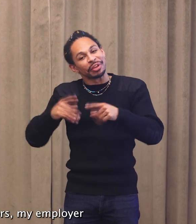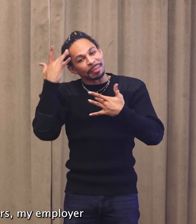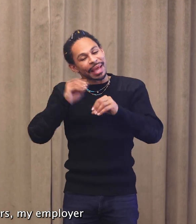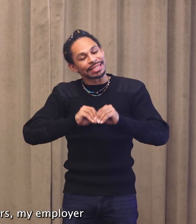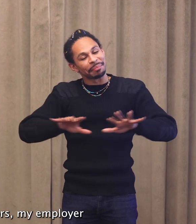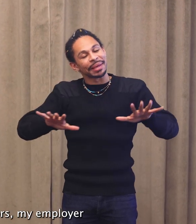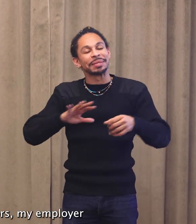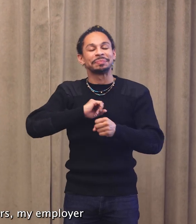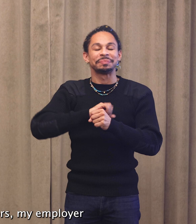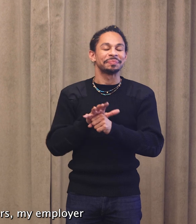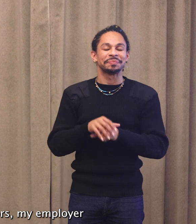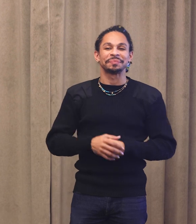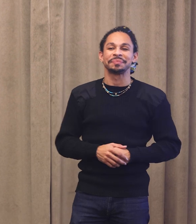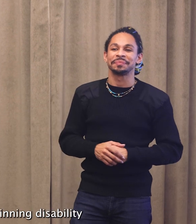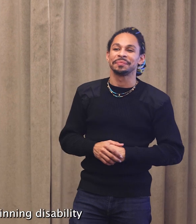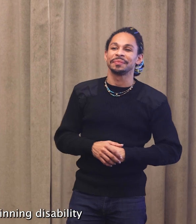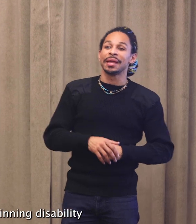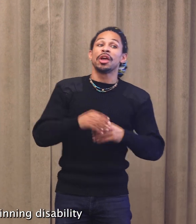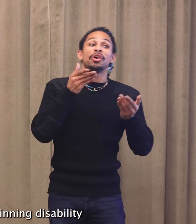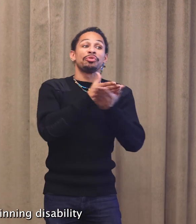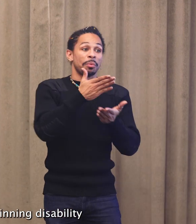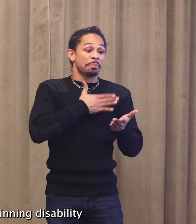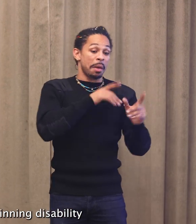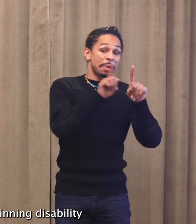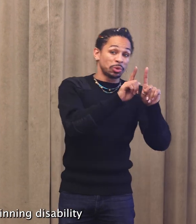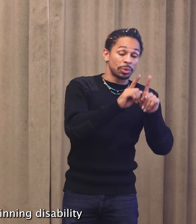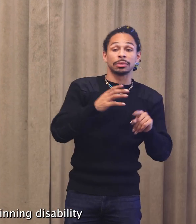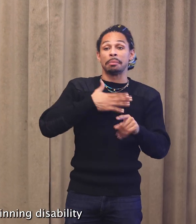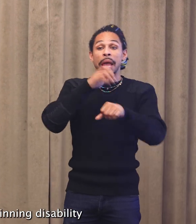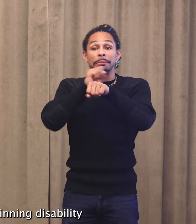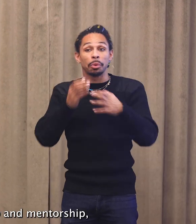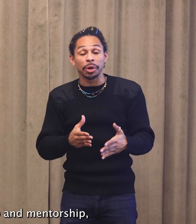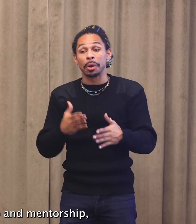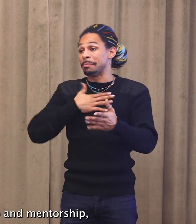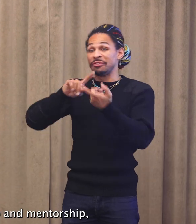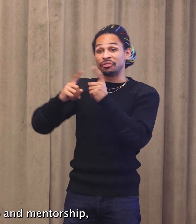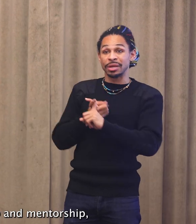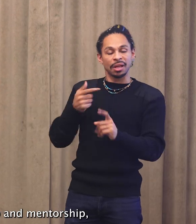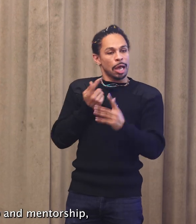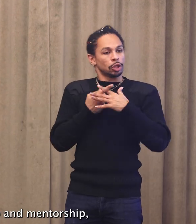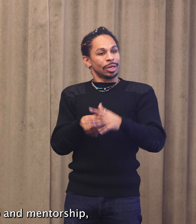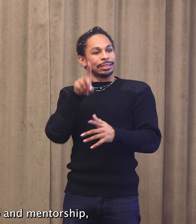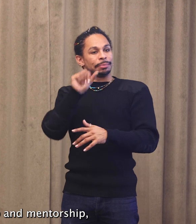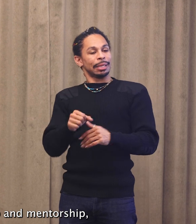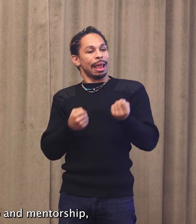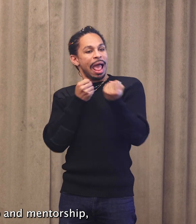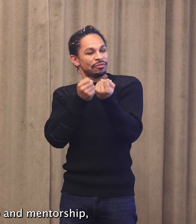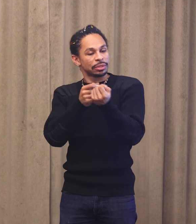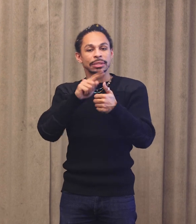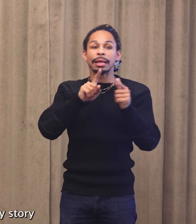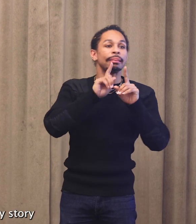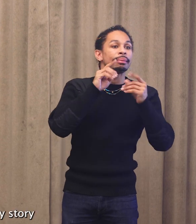wonderful mentors, my employer, and new friends, beginning disability advocacy, leadership, and